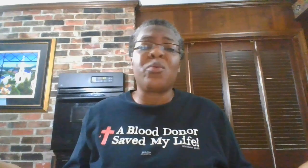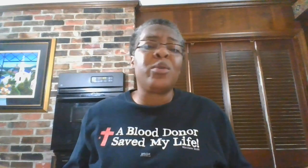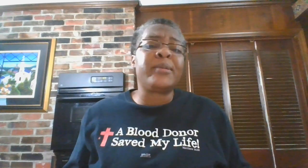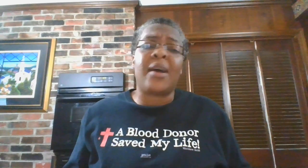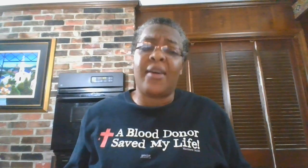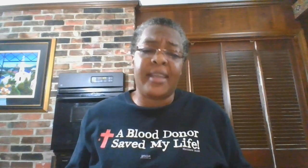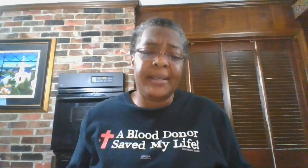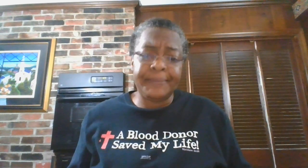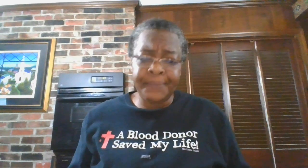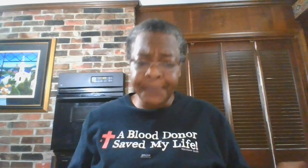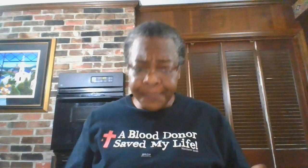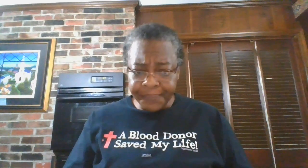room talking.